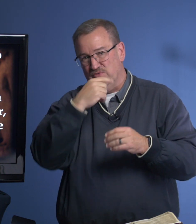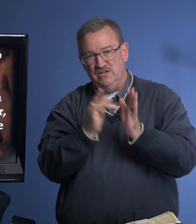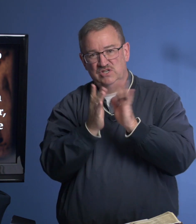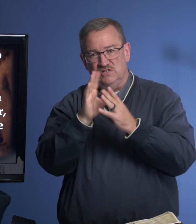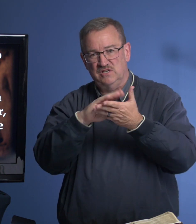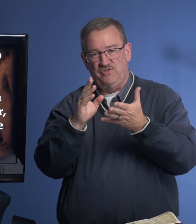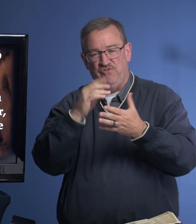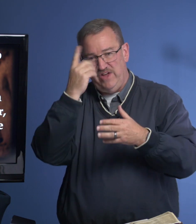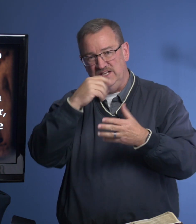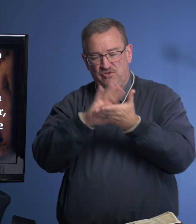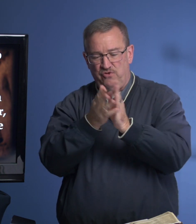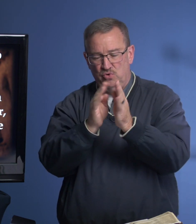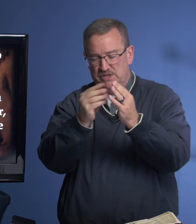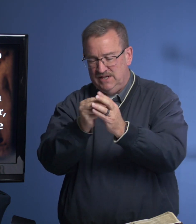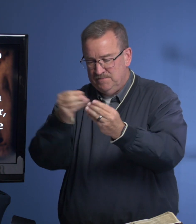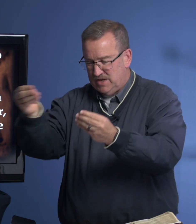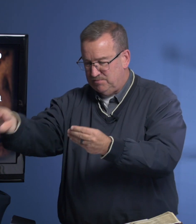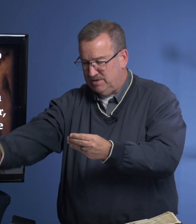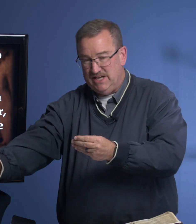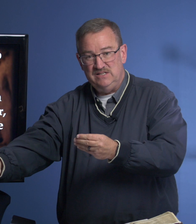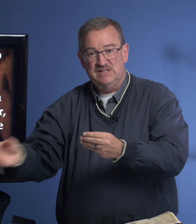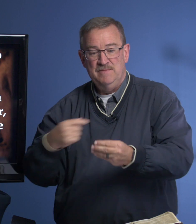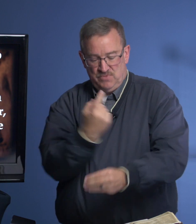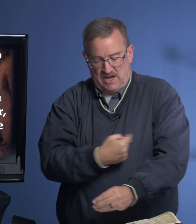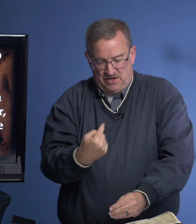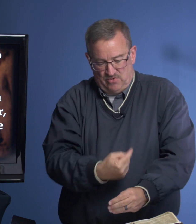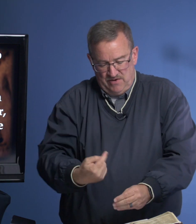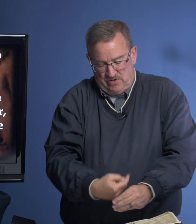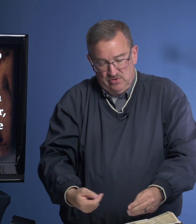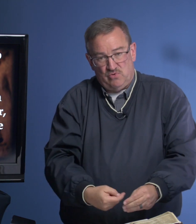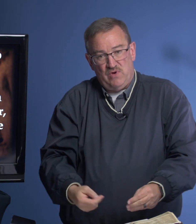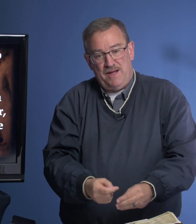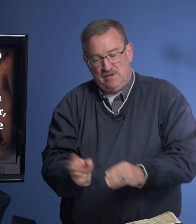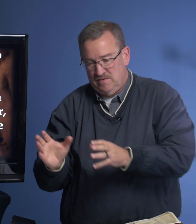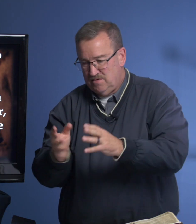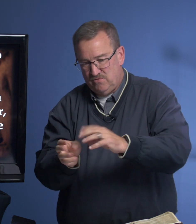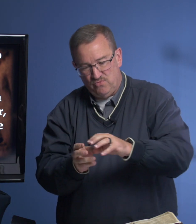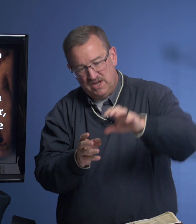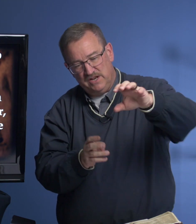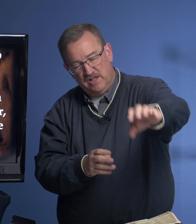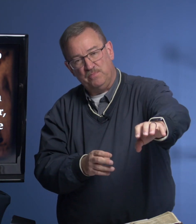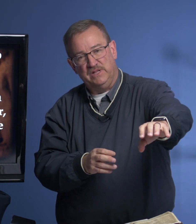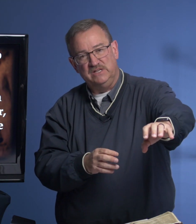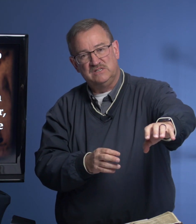around Jesus' face folded and placed. And the grave clothes were wrapped in another place.